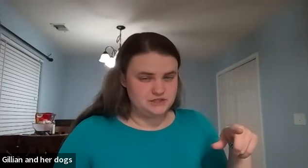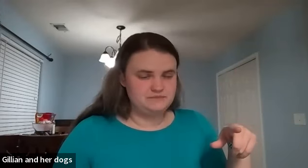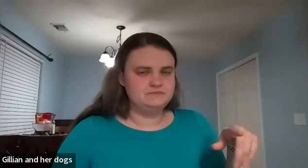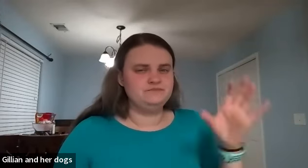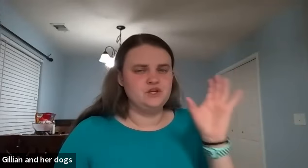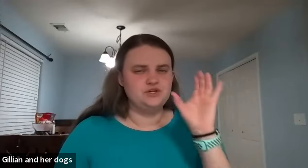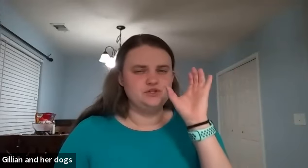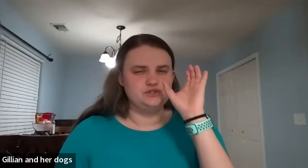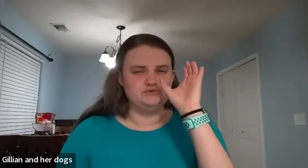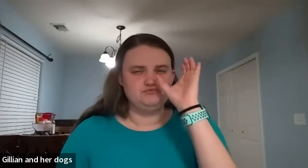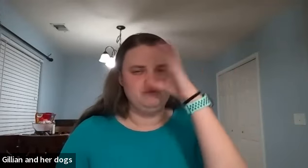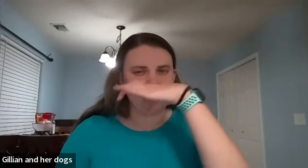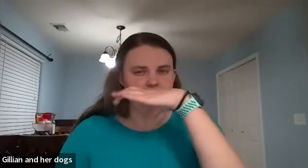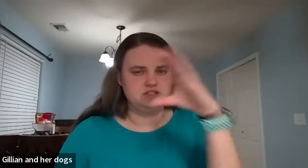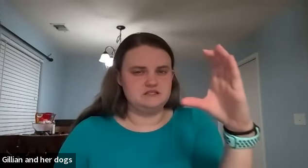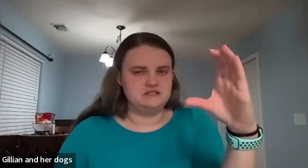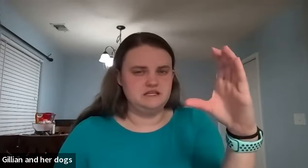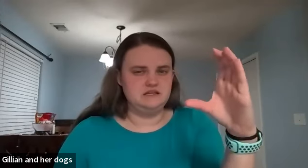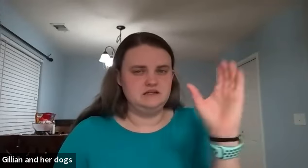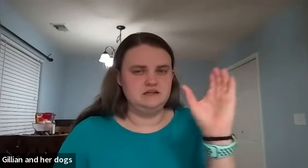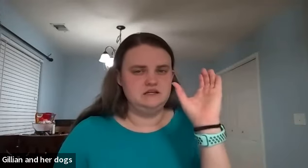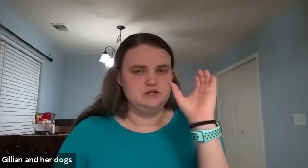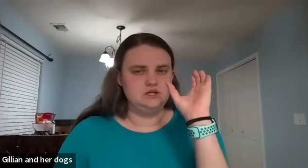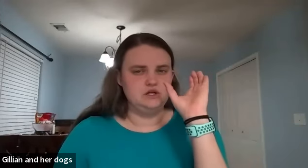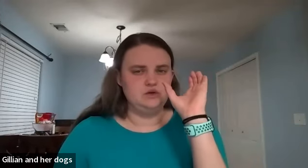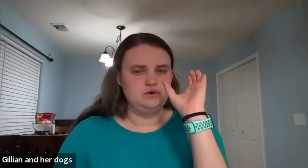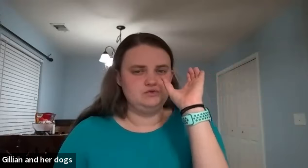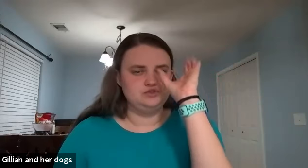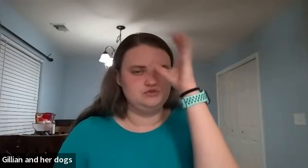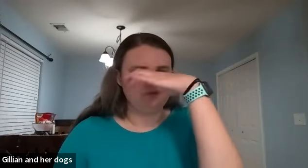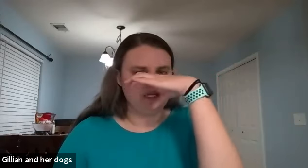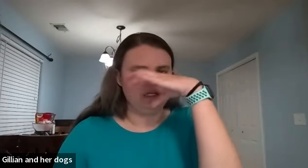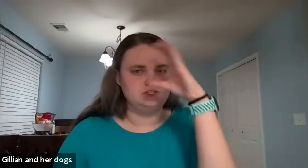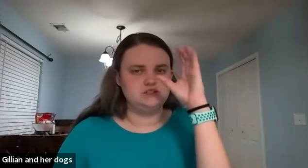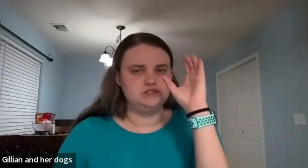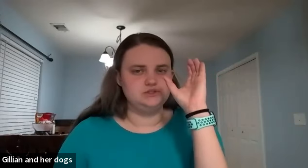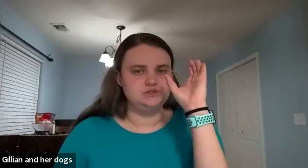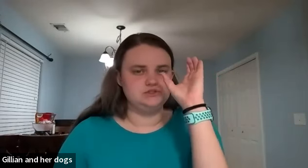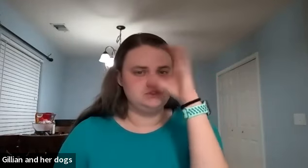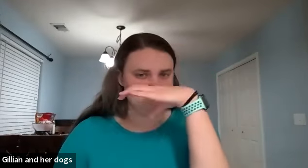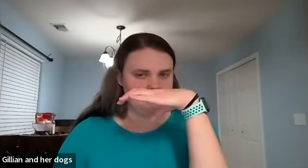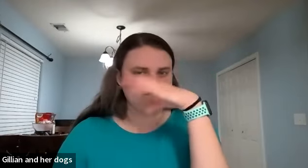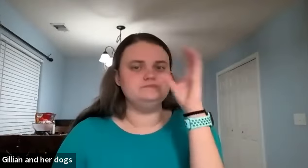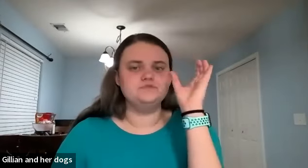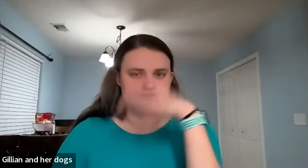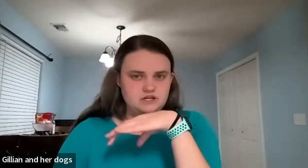range it's a c and you go strange strange strange